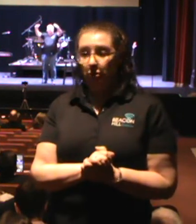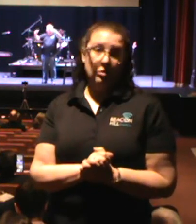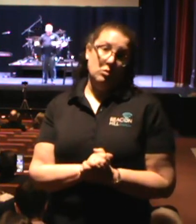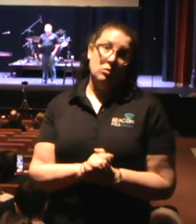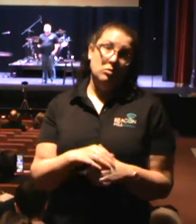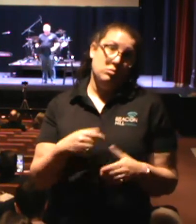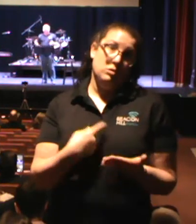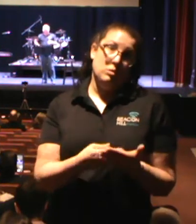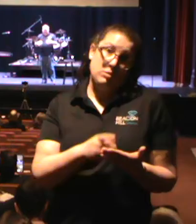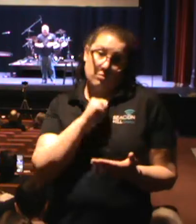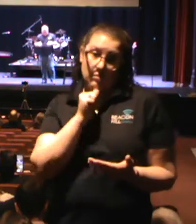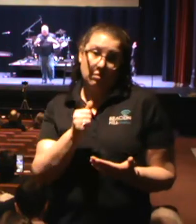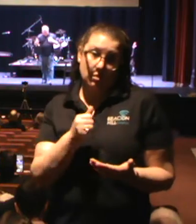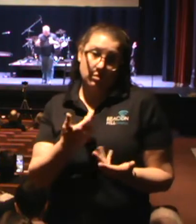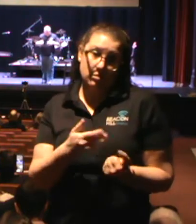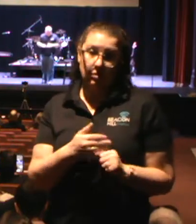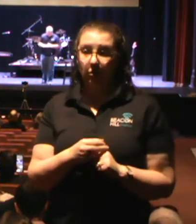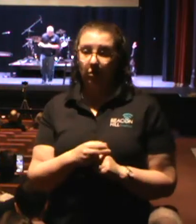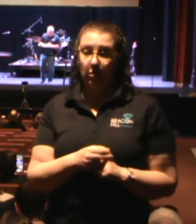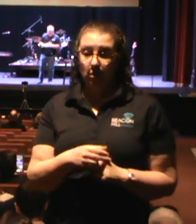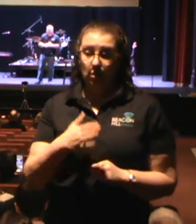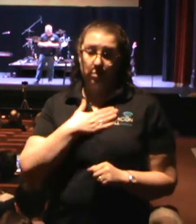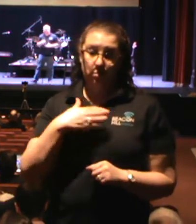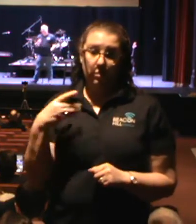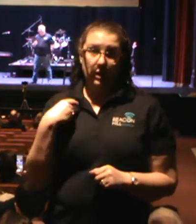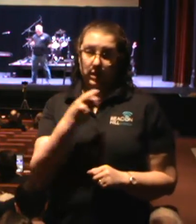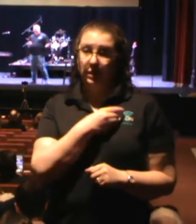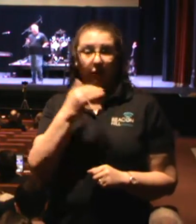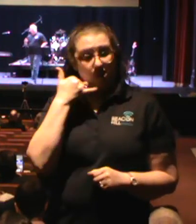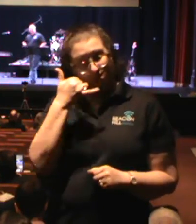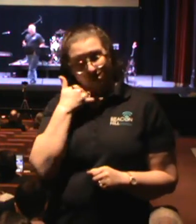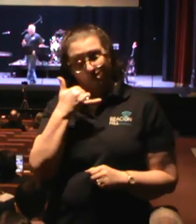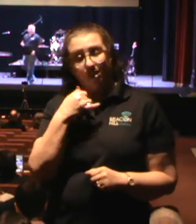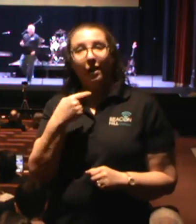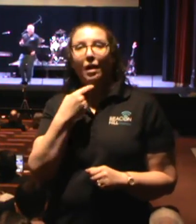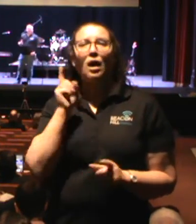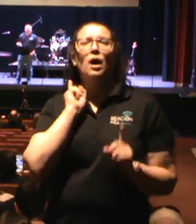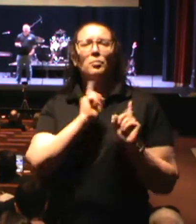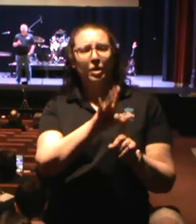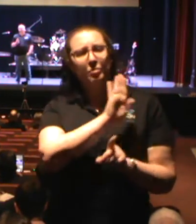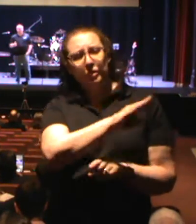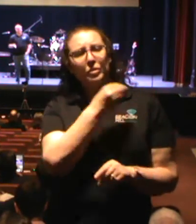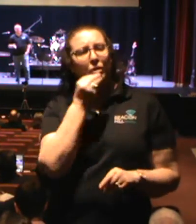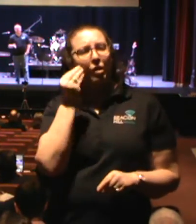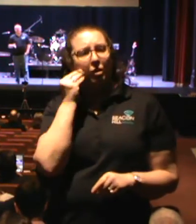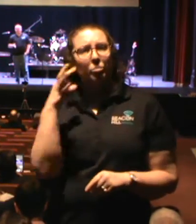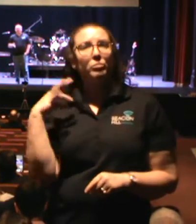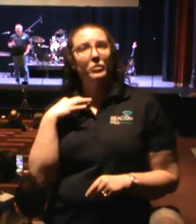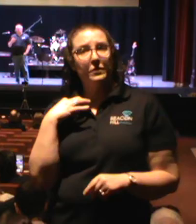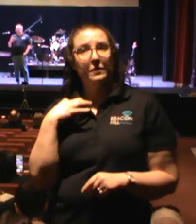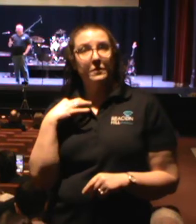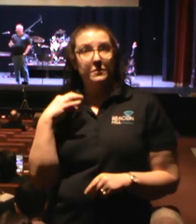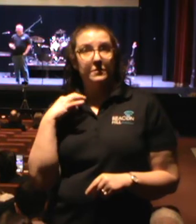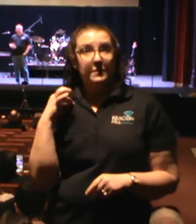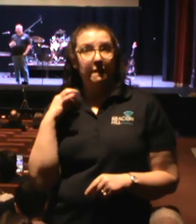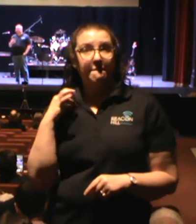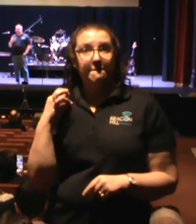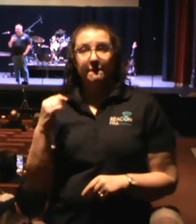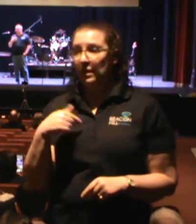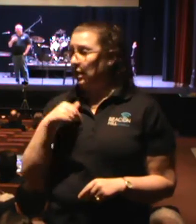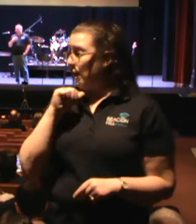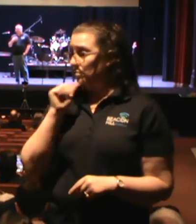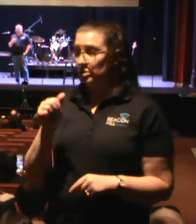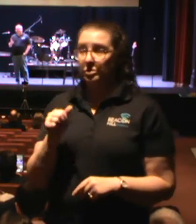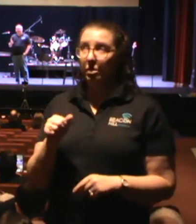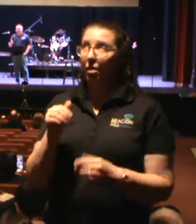very, very seriously. So Mike Magnuson called me up and he said, I'm coming over to your house for a visit. I wasn't walking with